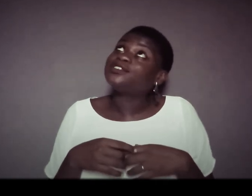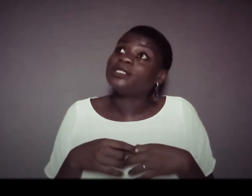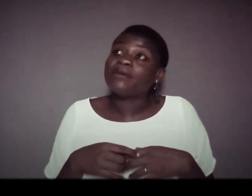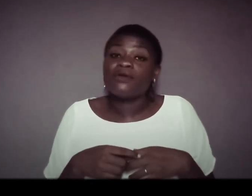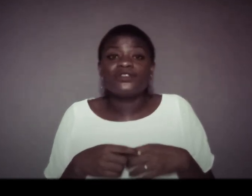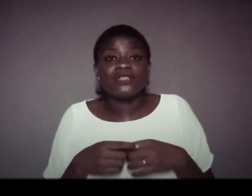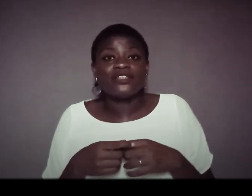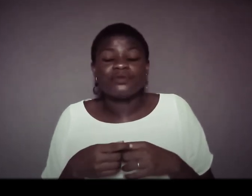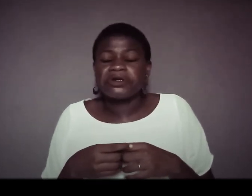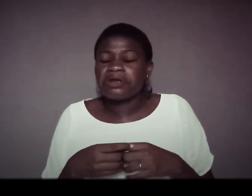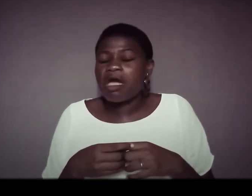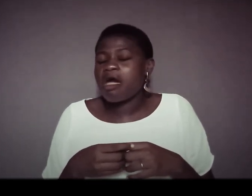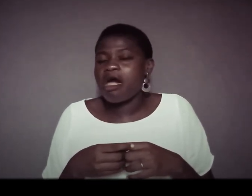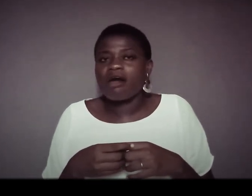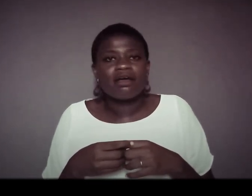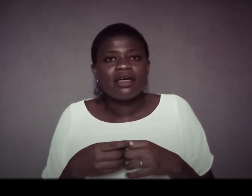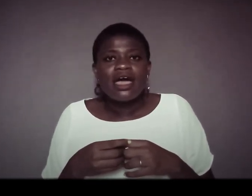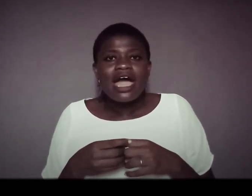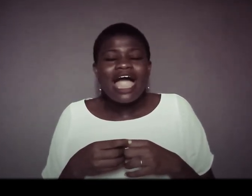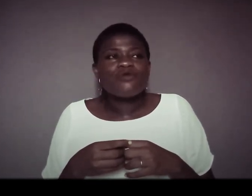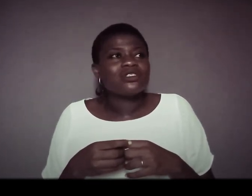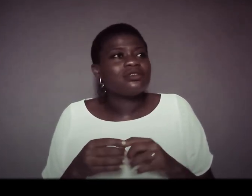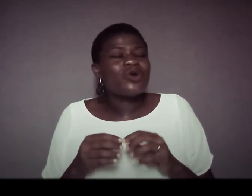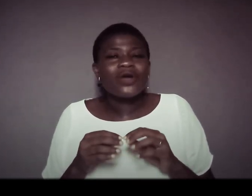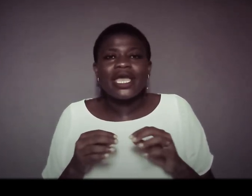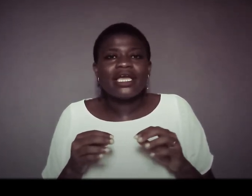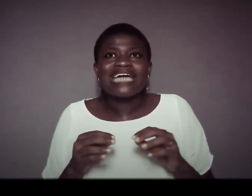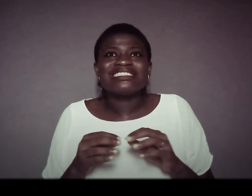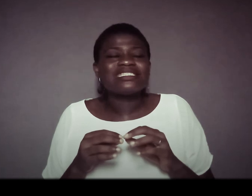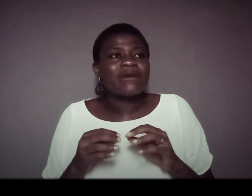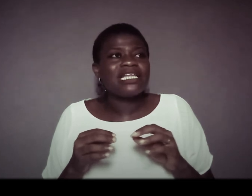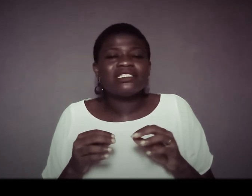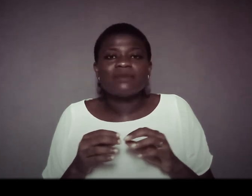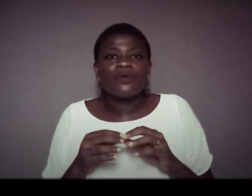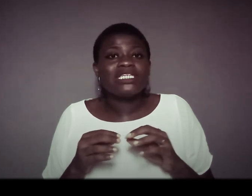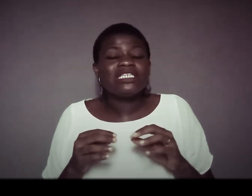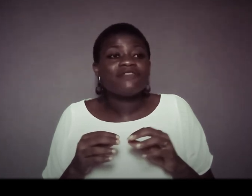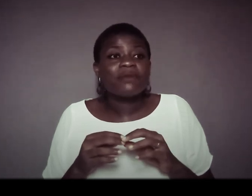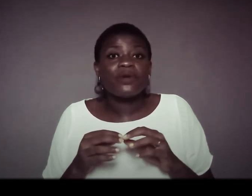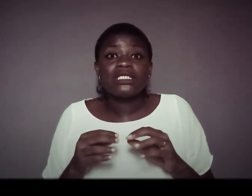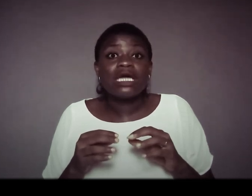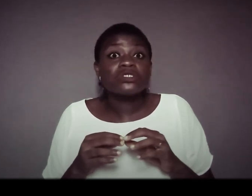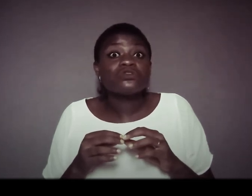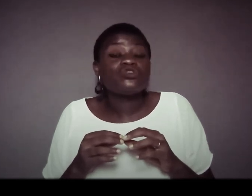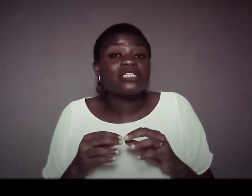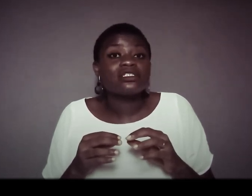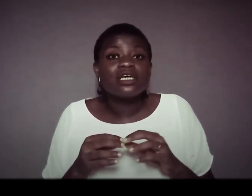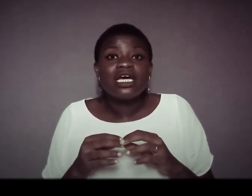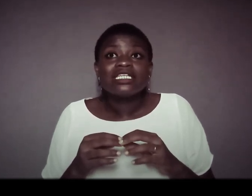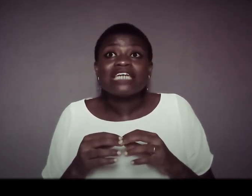don't need me i want to die tomorrow i was okay and smiling to my wedding day after my wedding day i wasn't stressed that